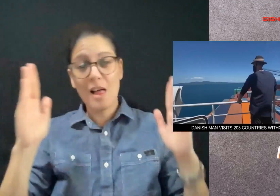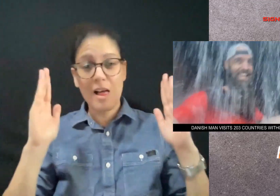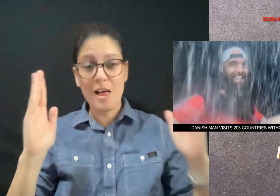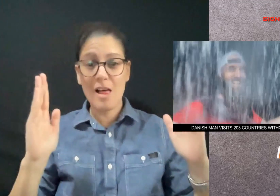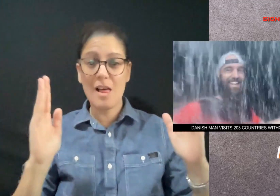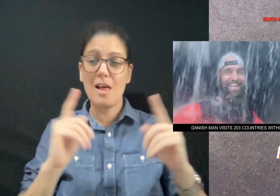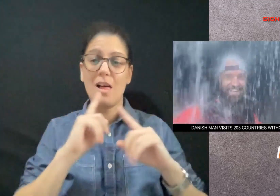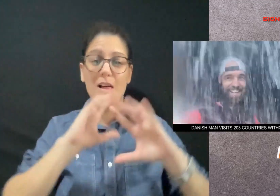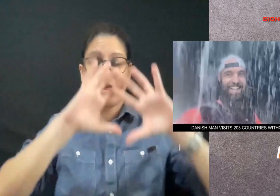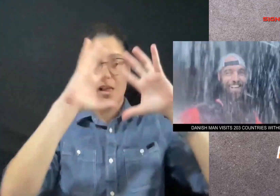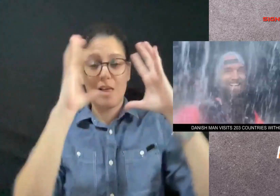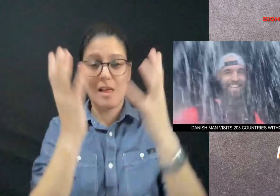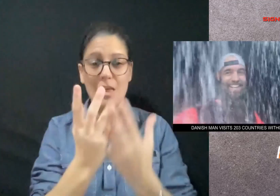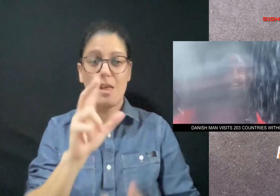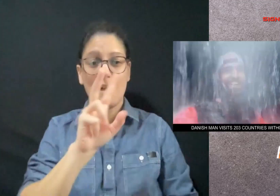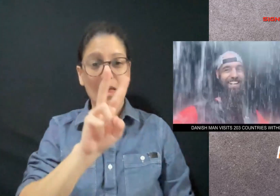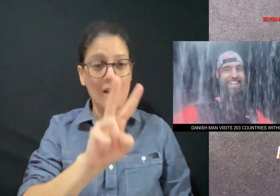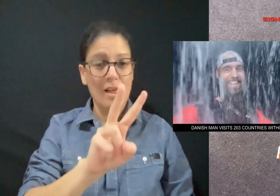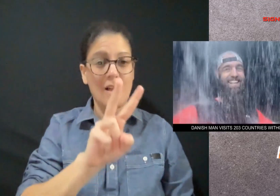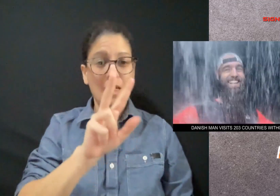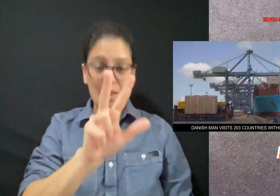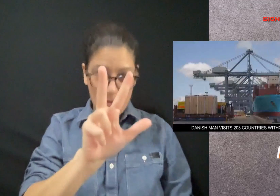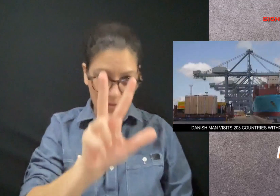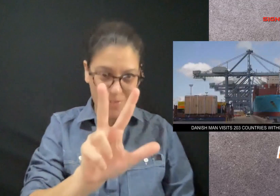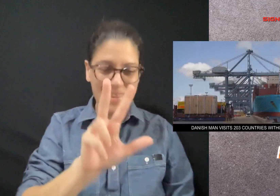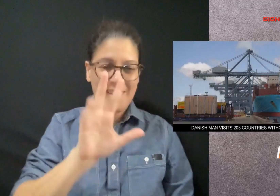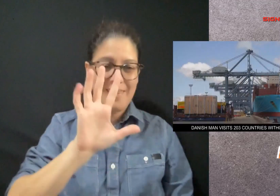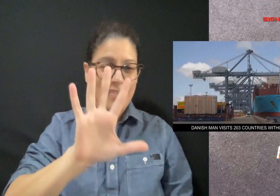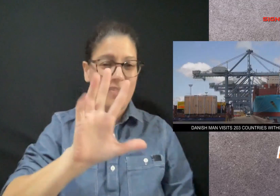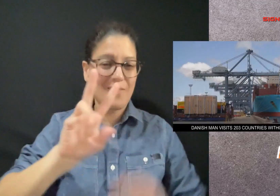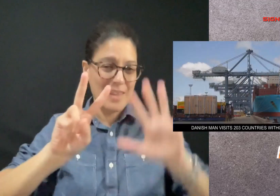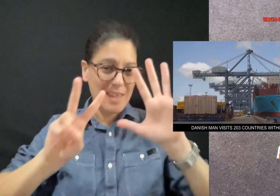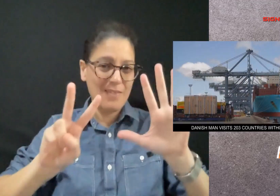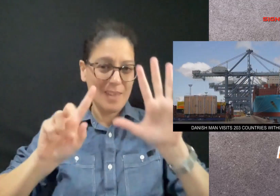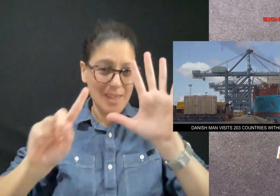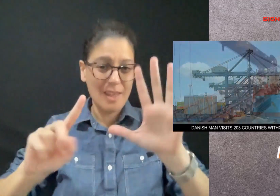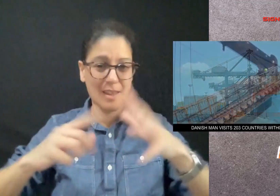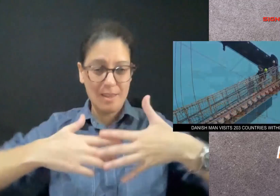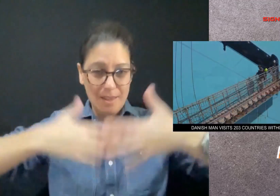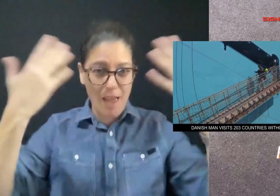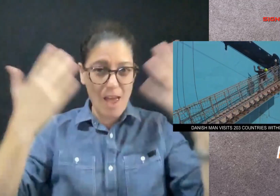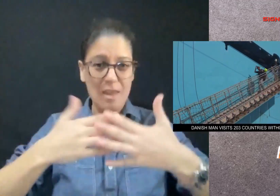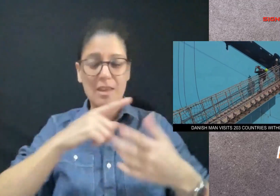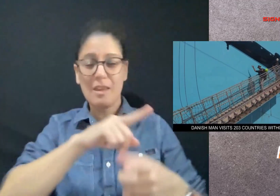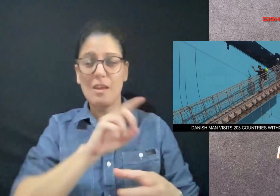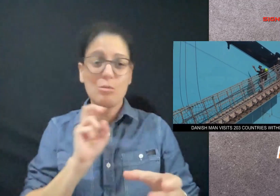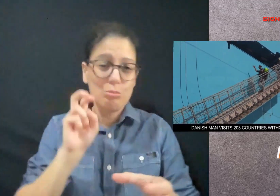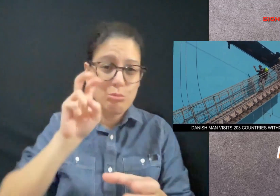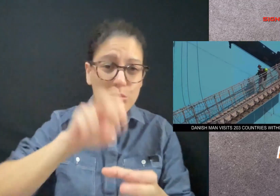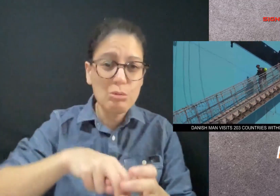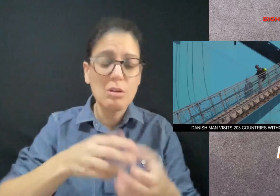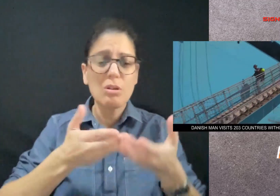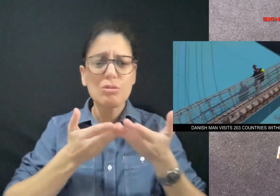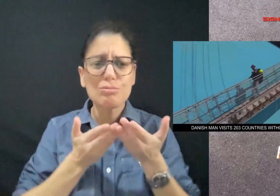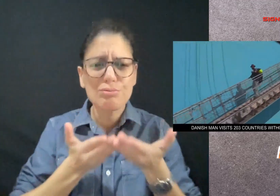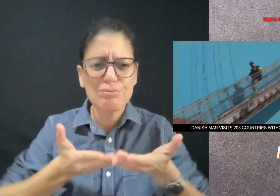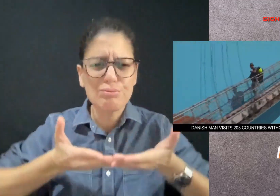from start to finish Pedersen traveled for 3576 days